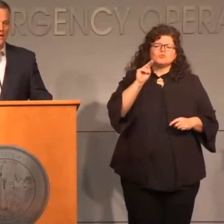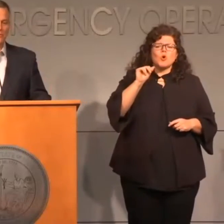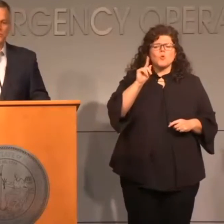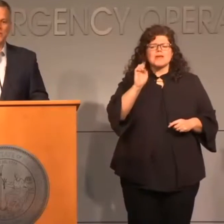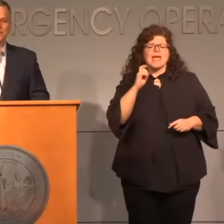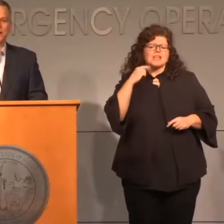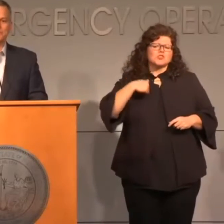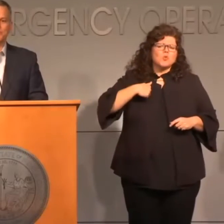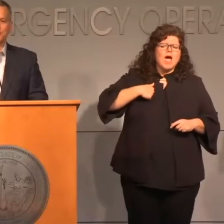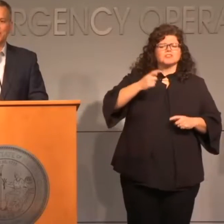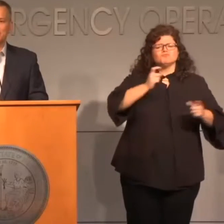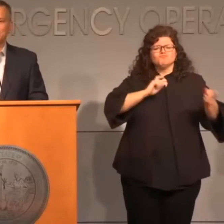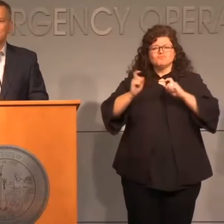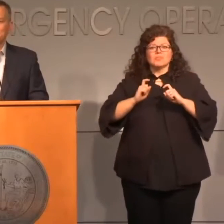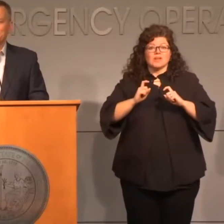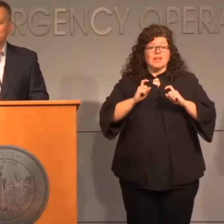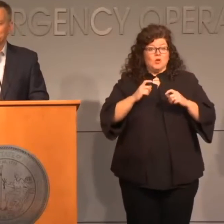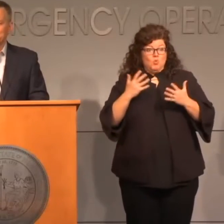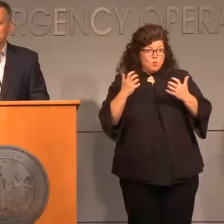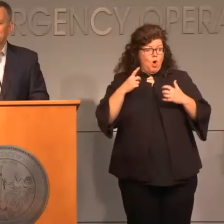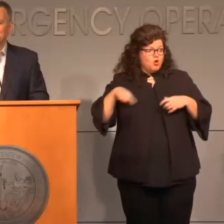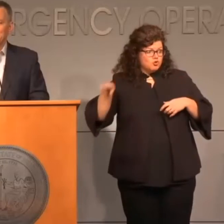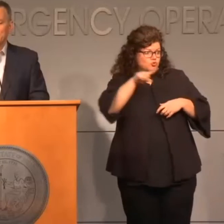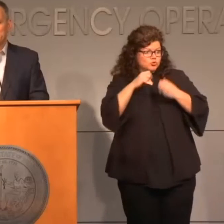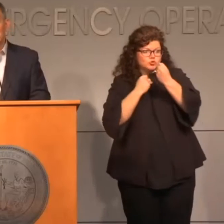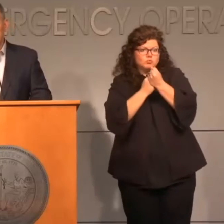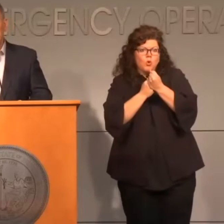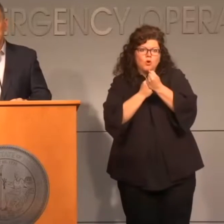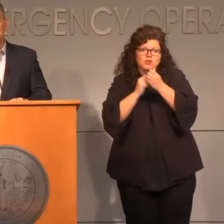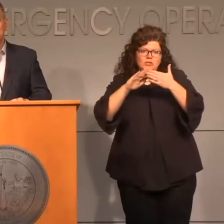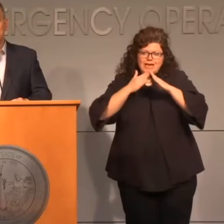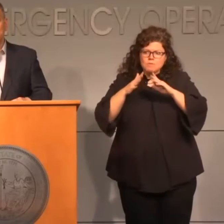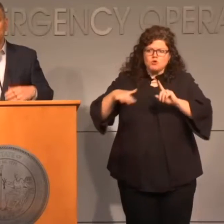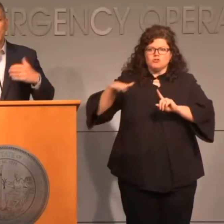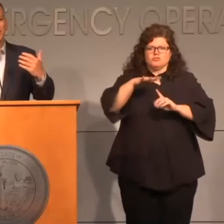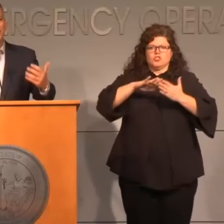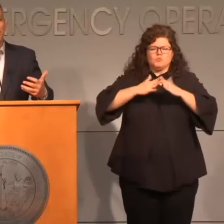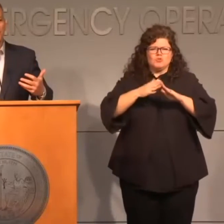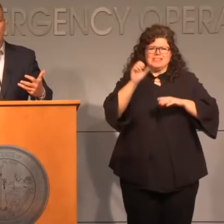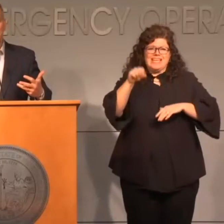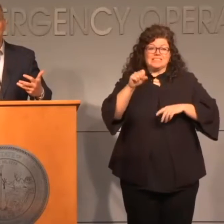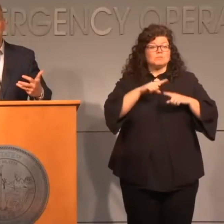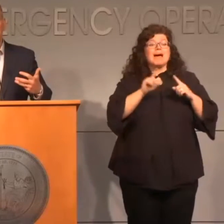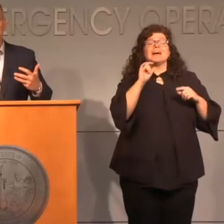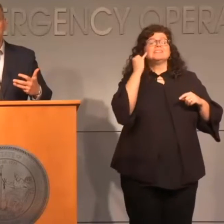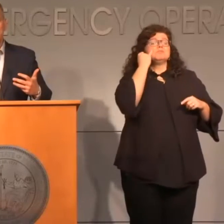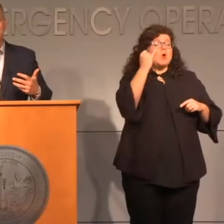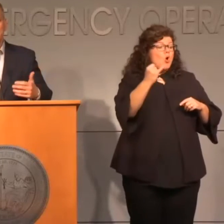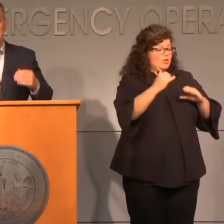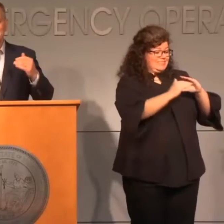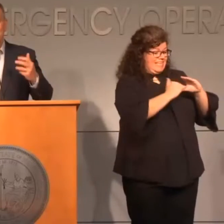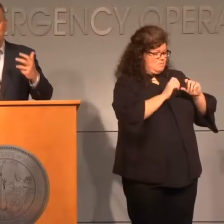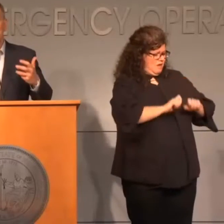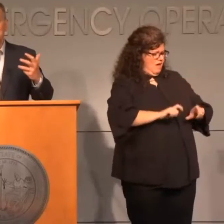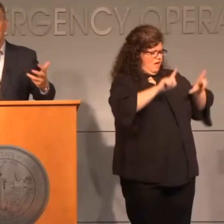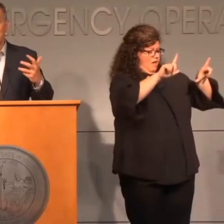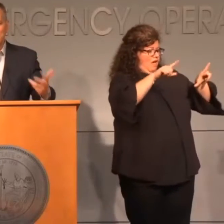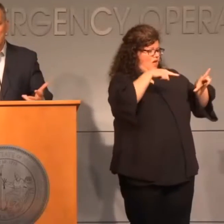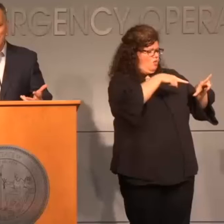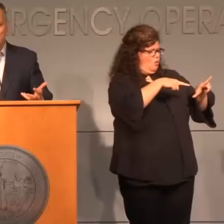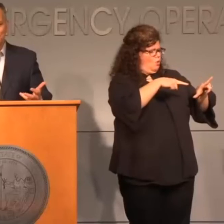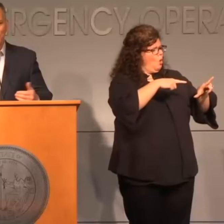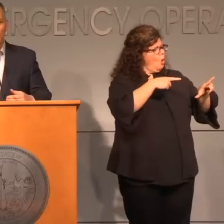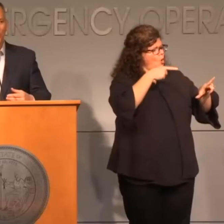support our neighbors in times of need. But understand that just because you get an email from an organization that has a good